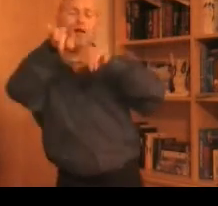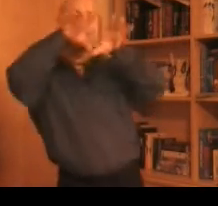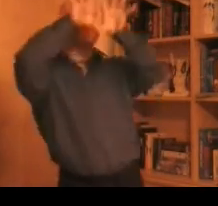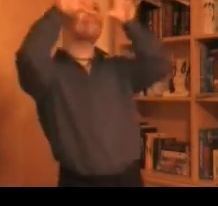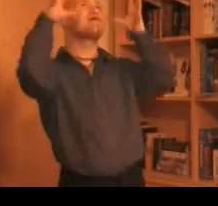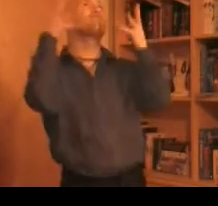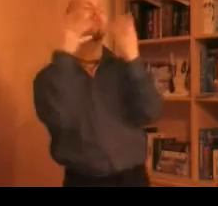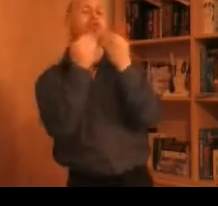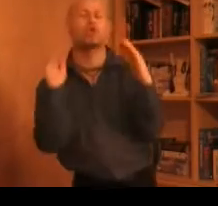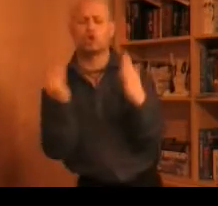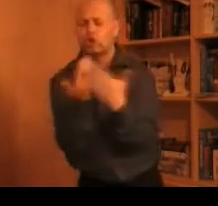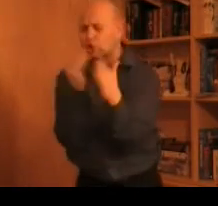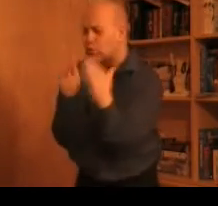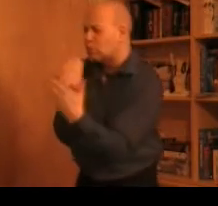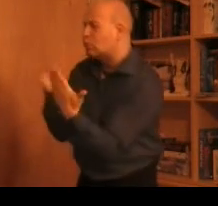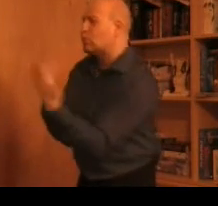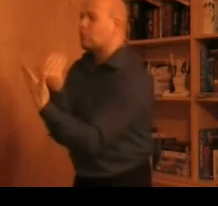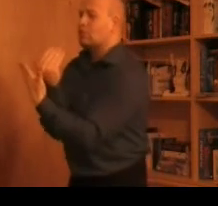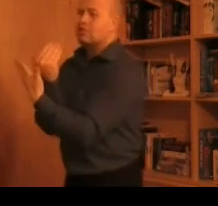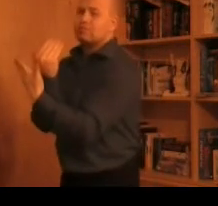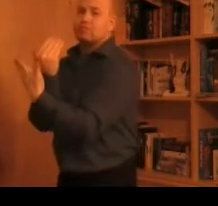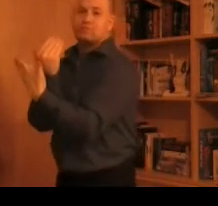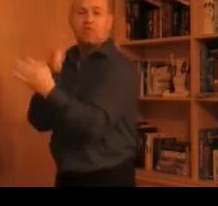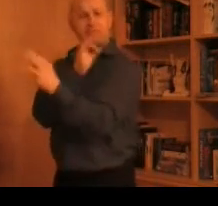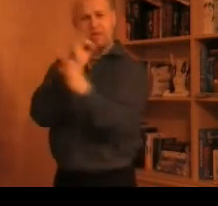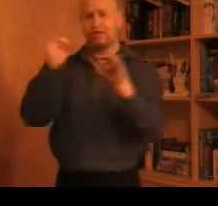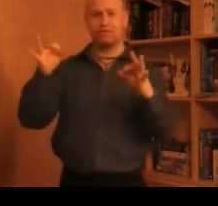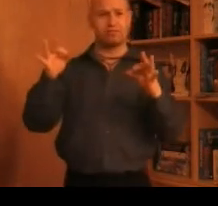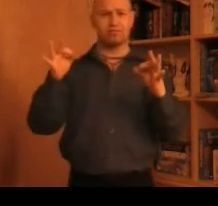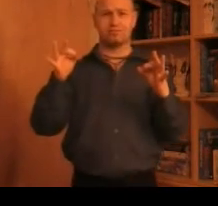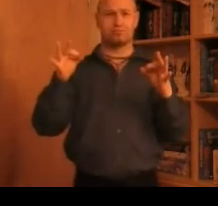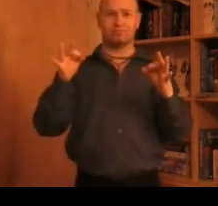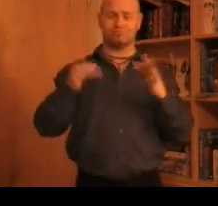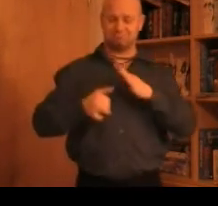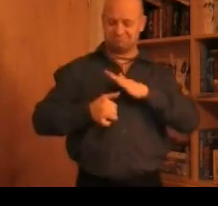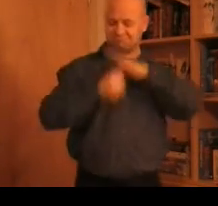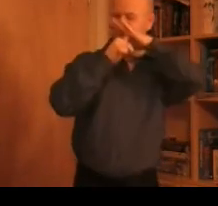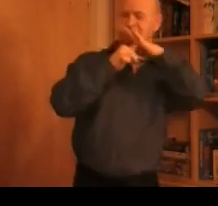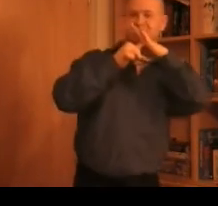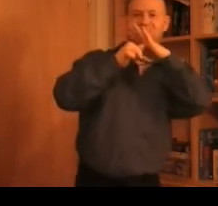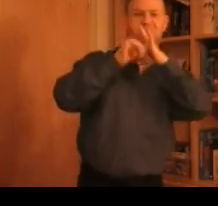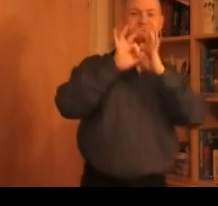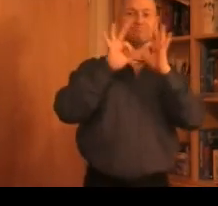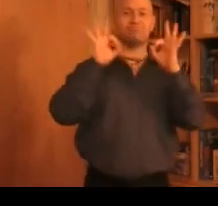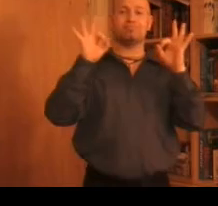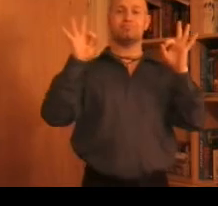everything new But nothing impressed me at all